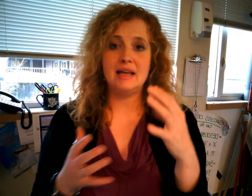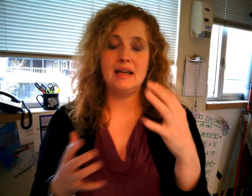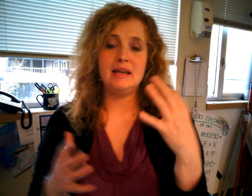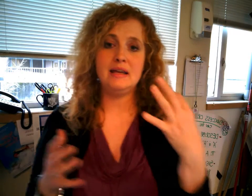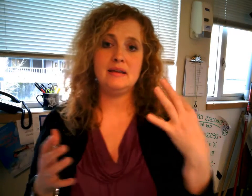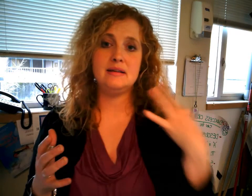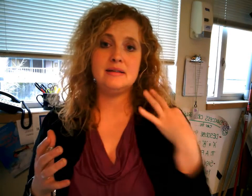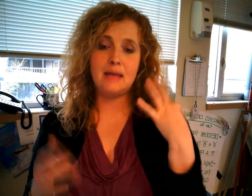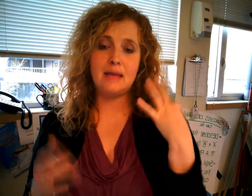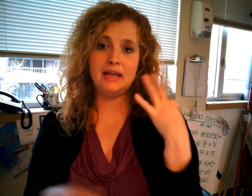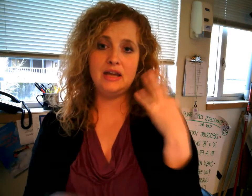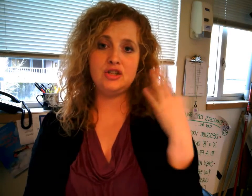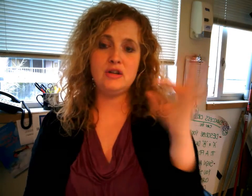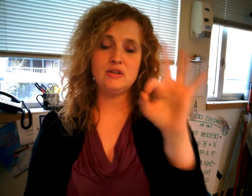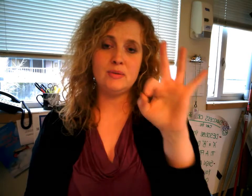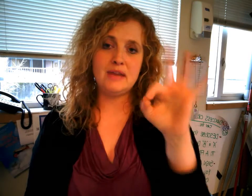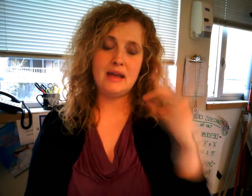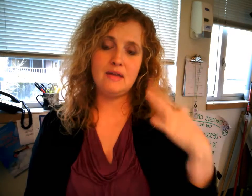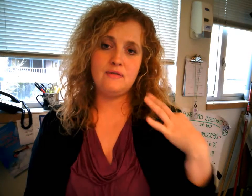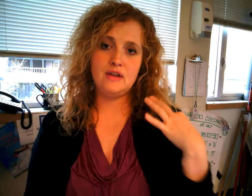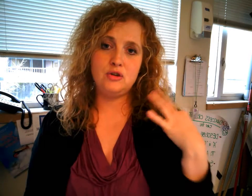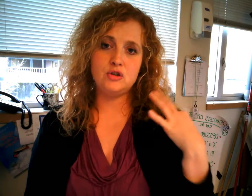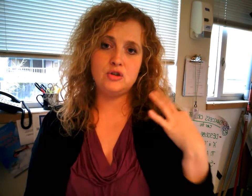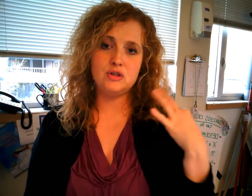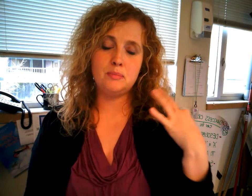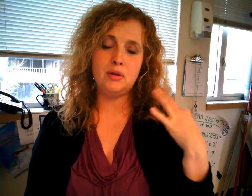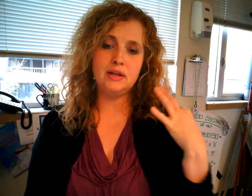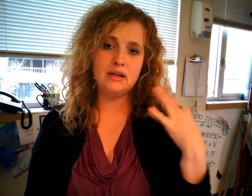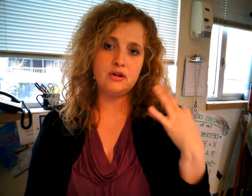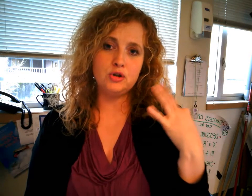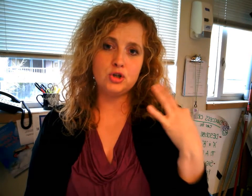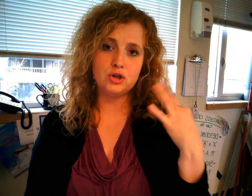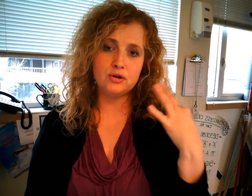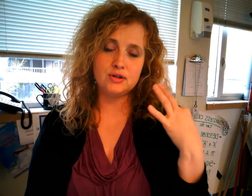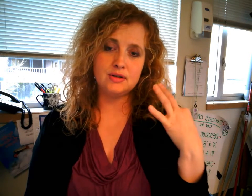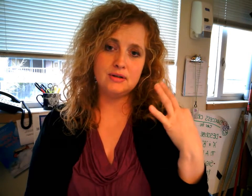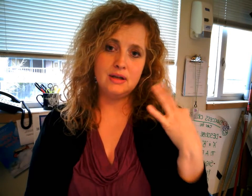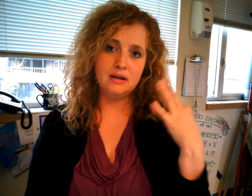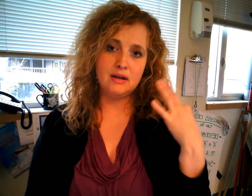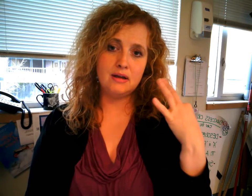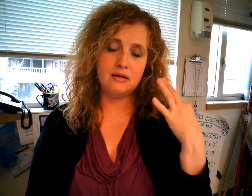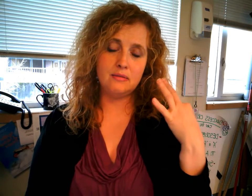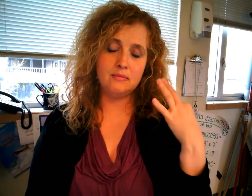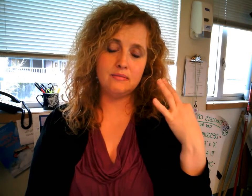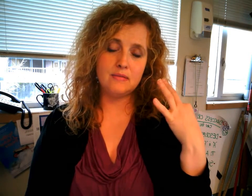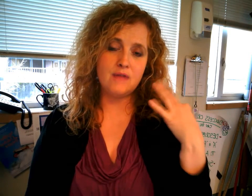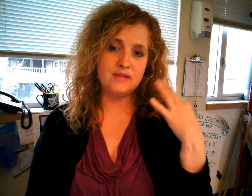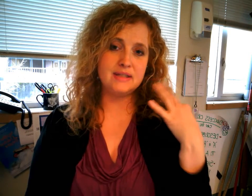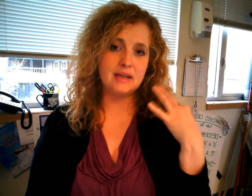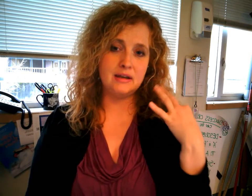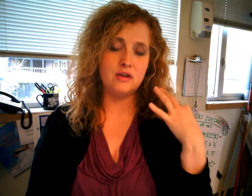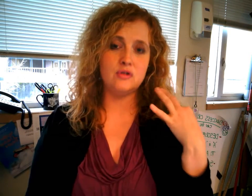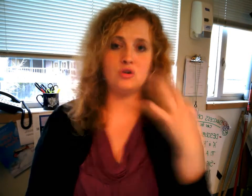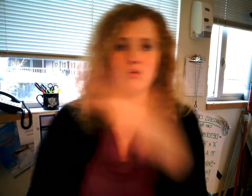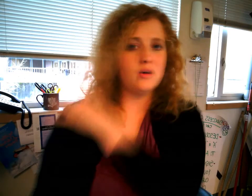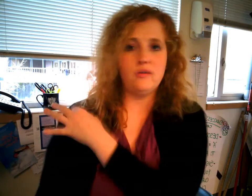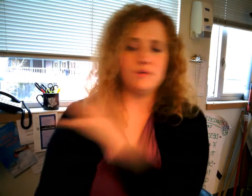is application it's with an F and you're just pulling on your shirt off to the side here don't cross over